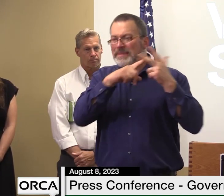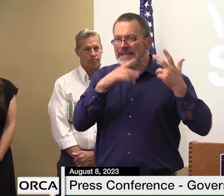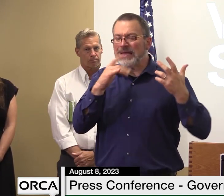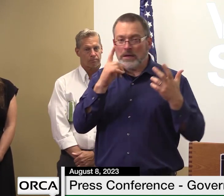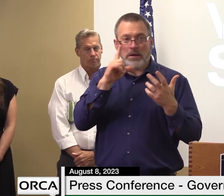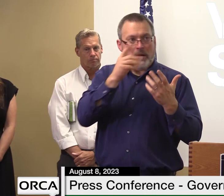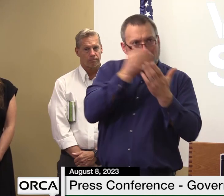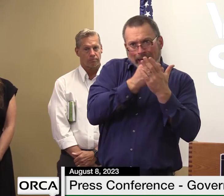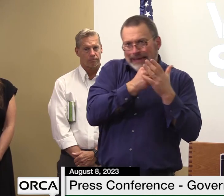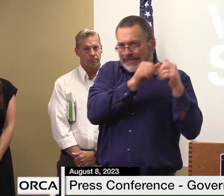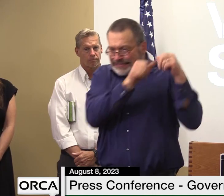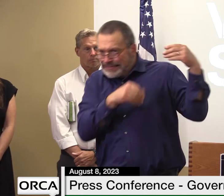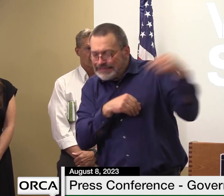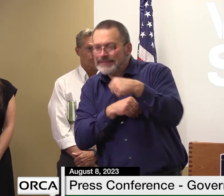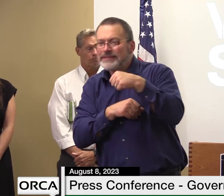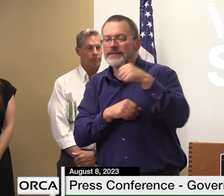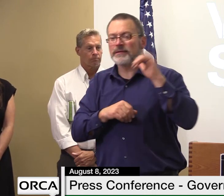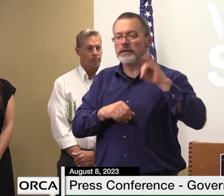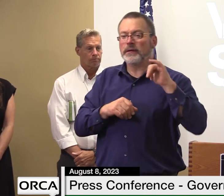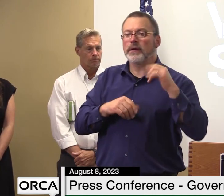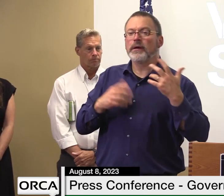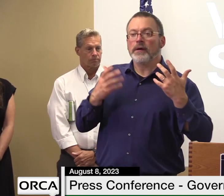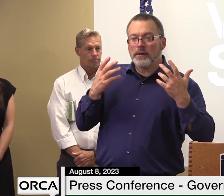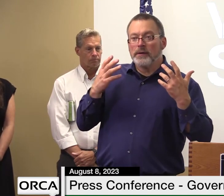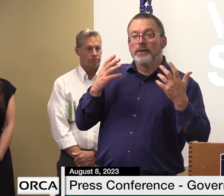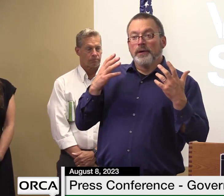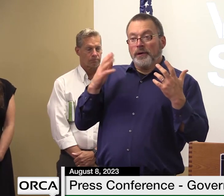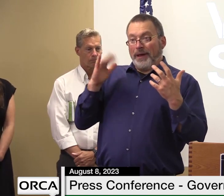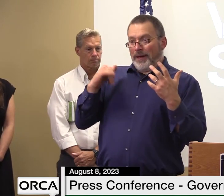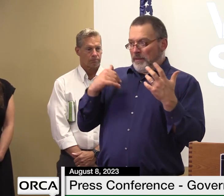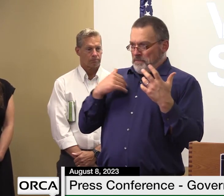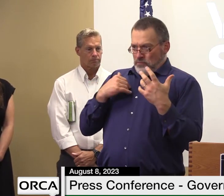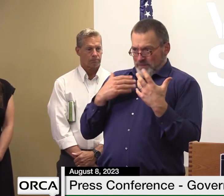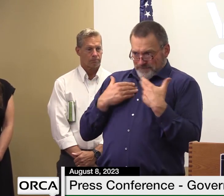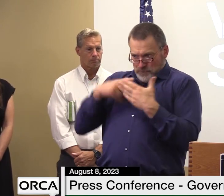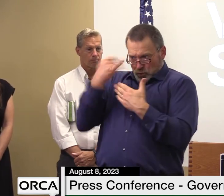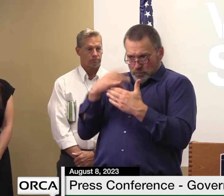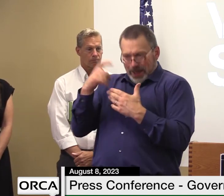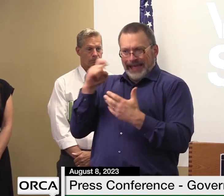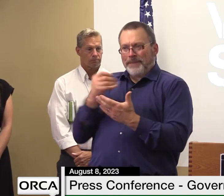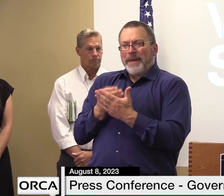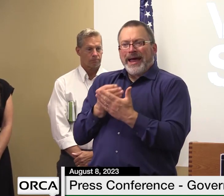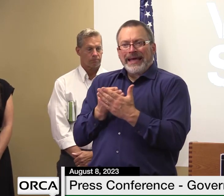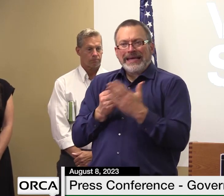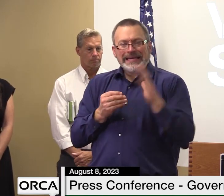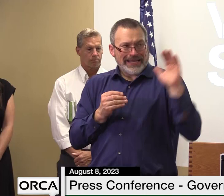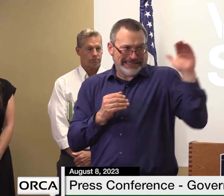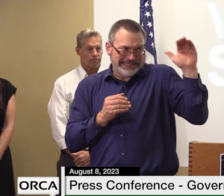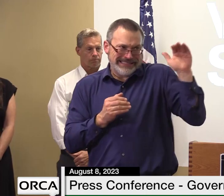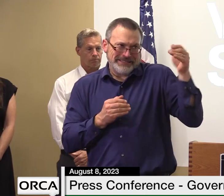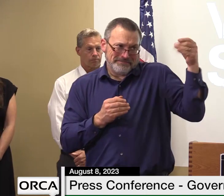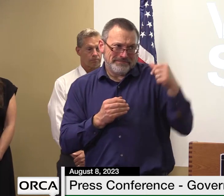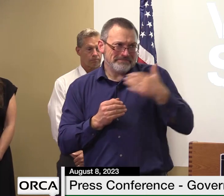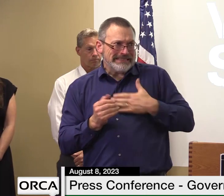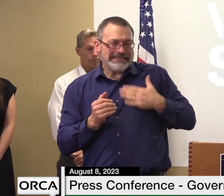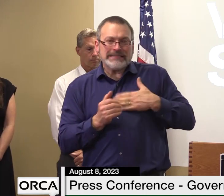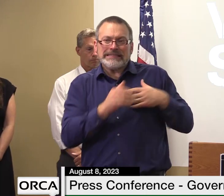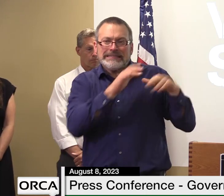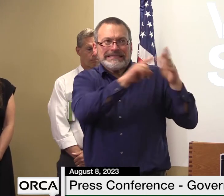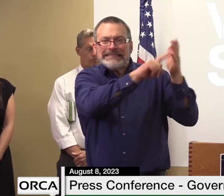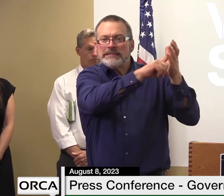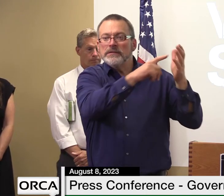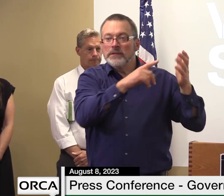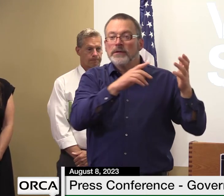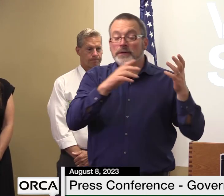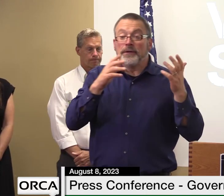projects that we're envisioning and contemplating so so we'll see where it goes but we're we are very much